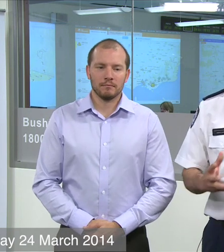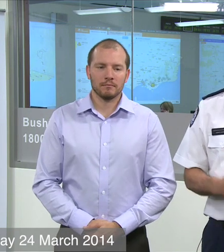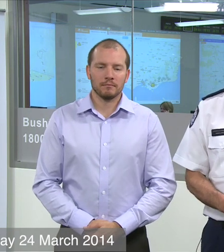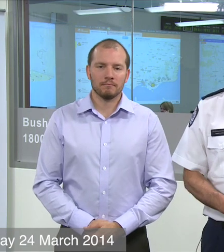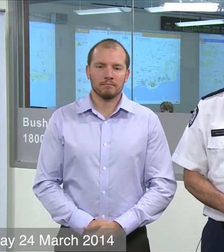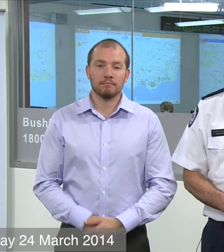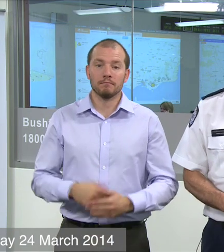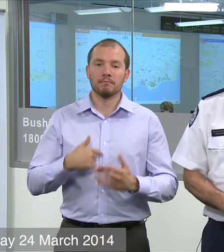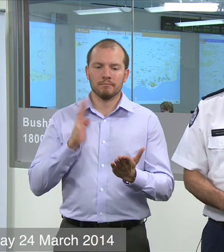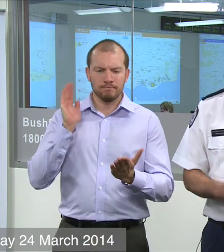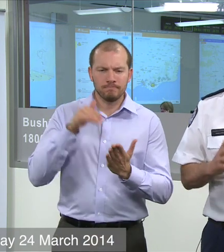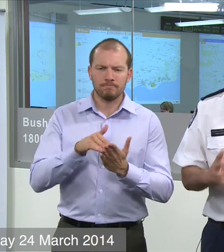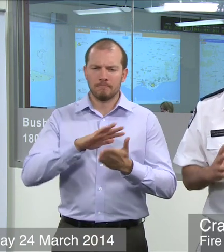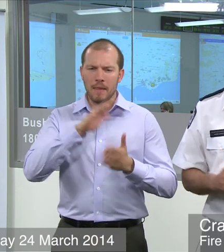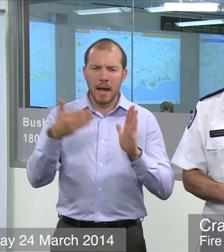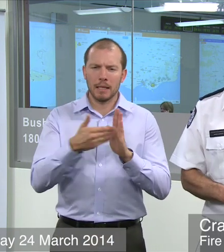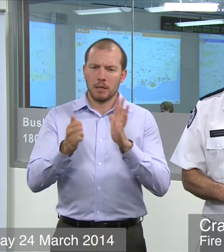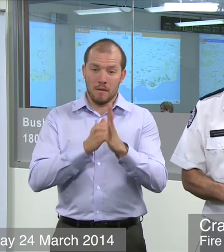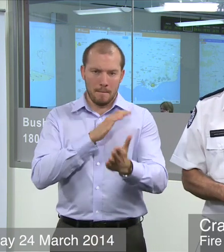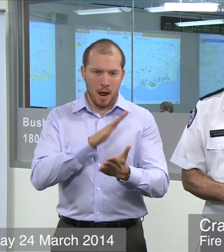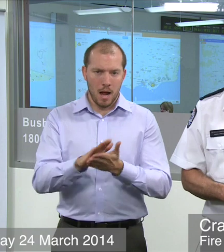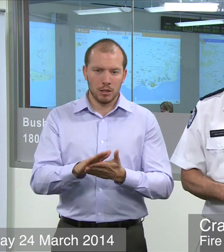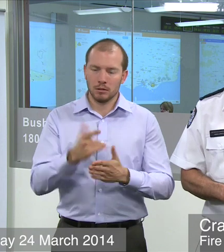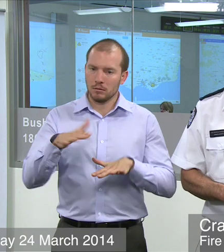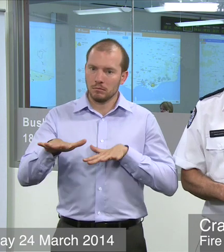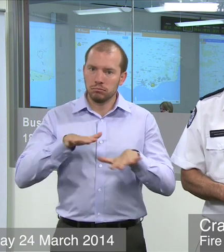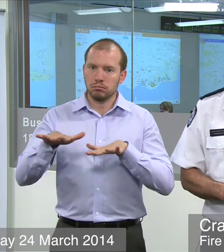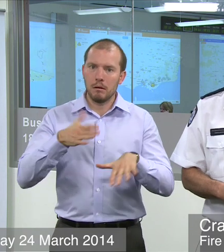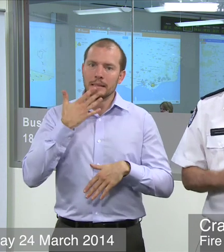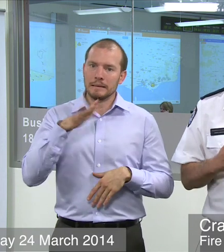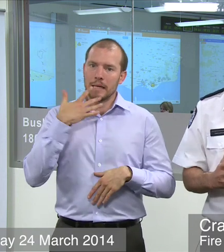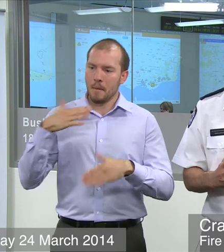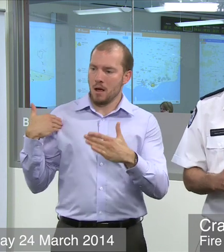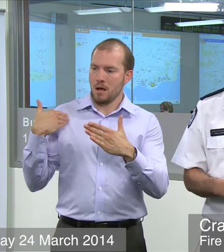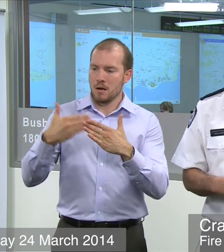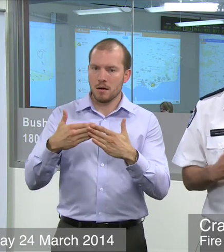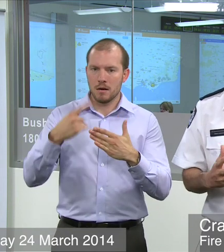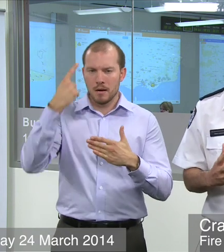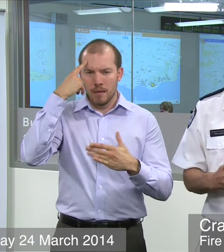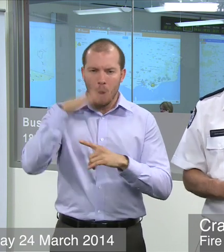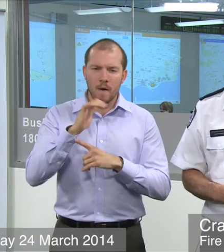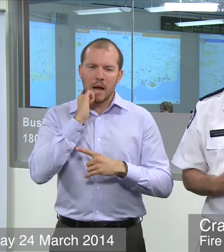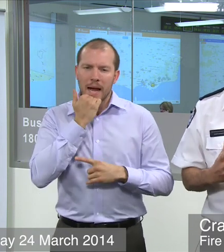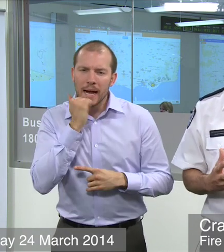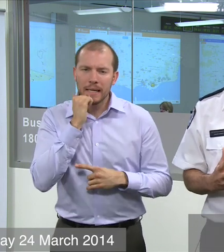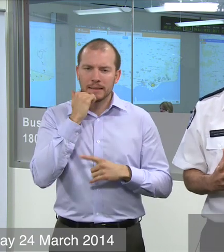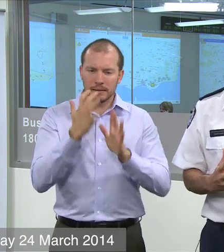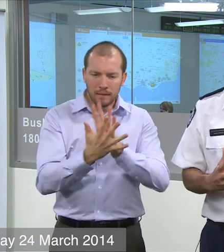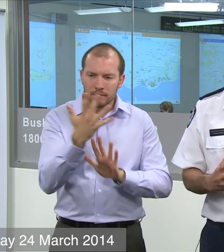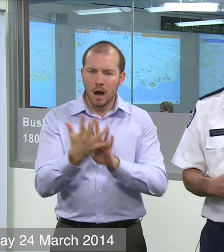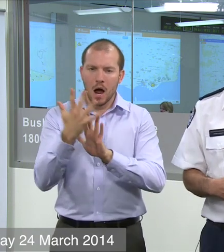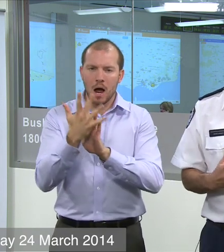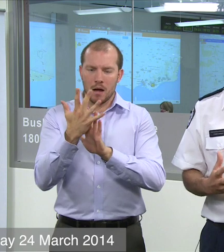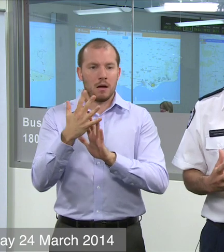We've made it to the end of March and it's been a very, very busy summer period. You think about heat waves, you think about fires, think about the challenges